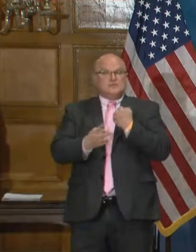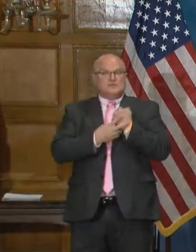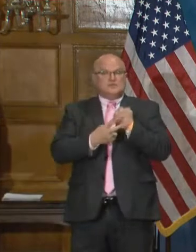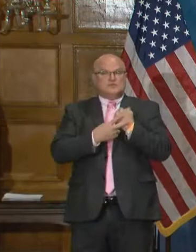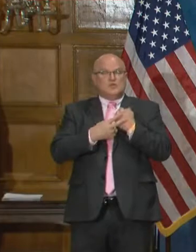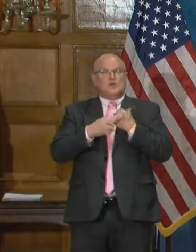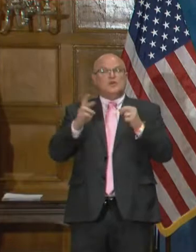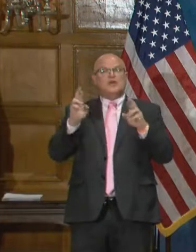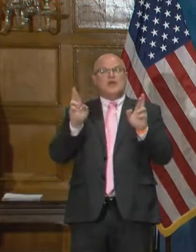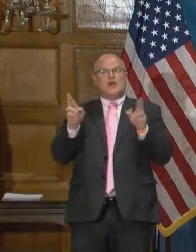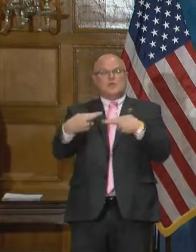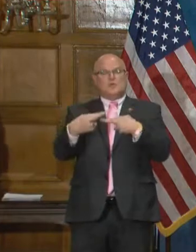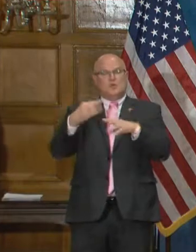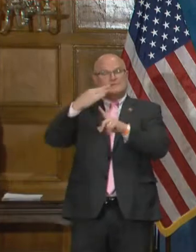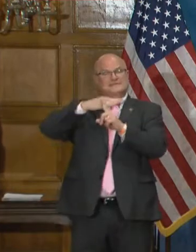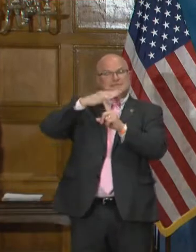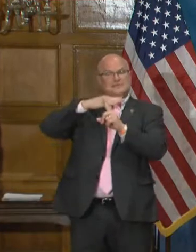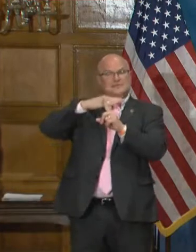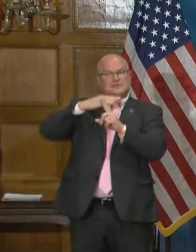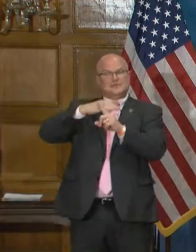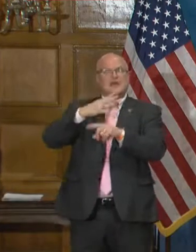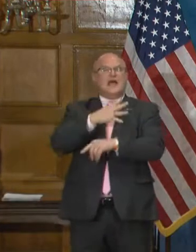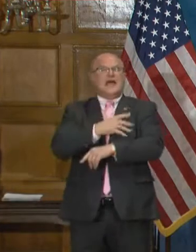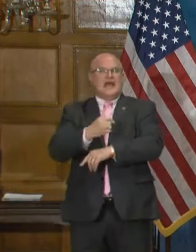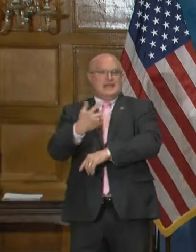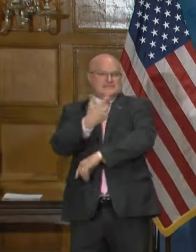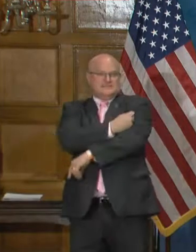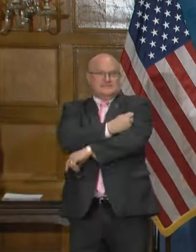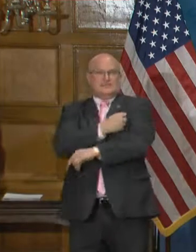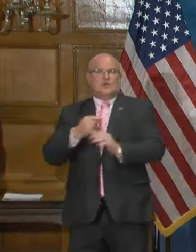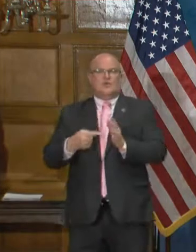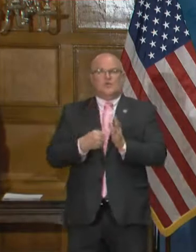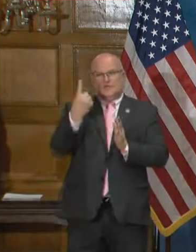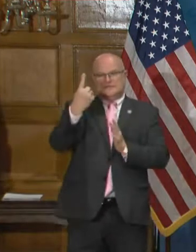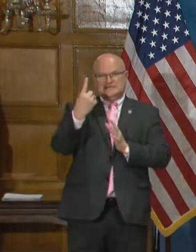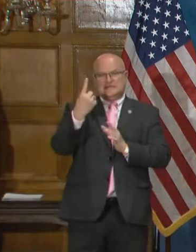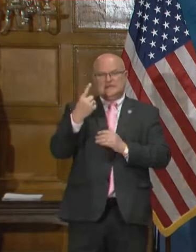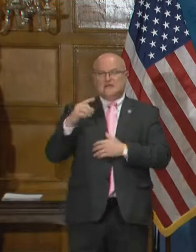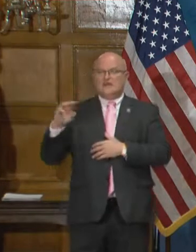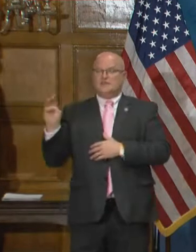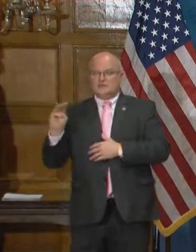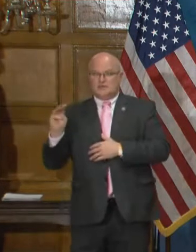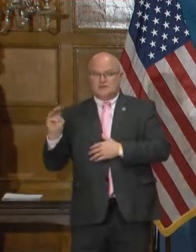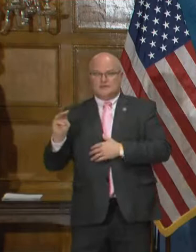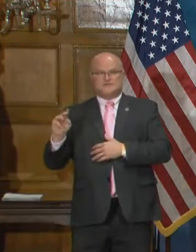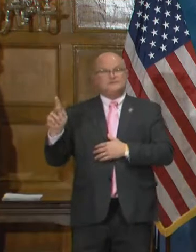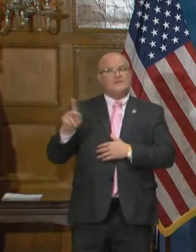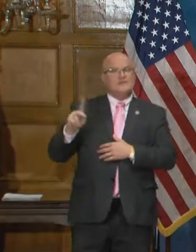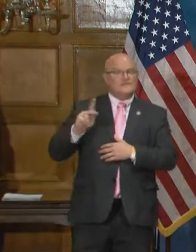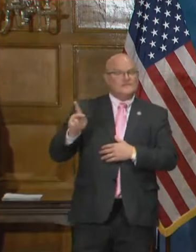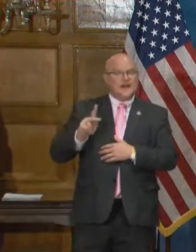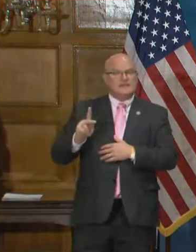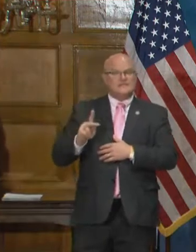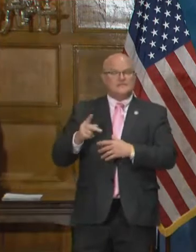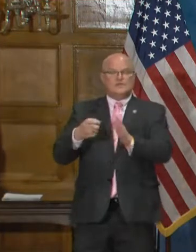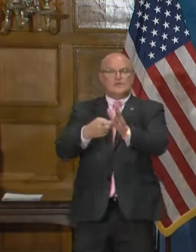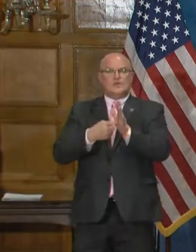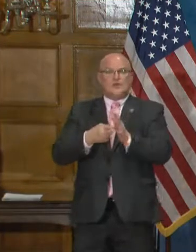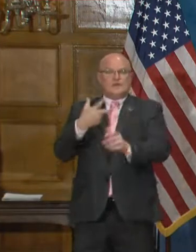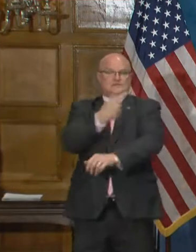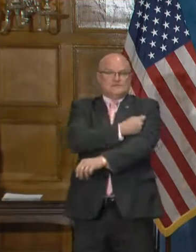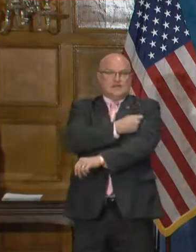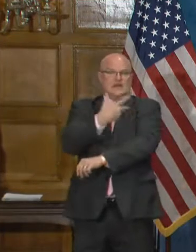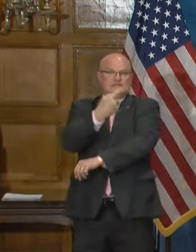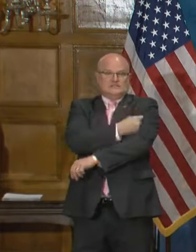and it can give immunity after one dose. So whereas the Moderna and the Pfizer vaccines require two doses of